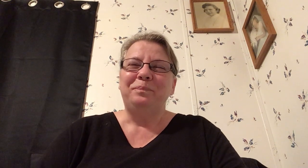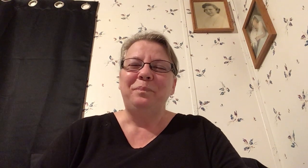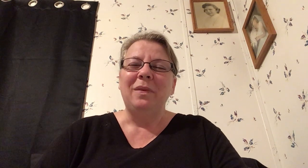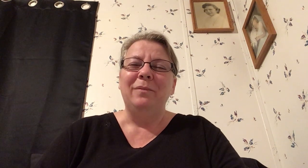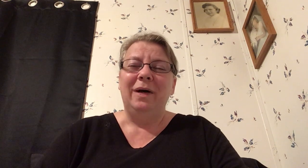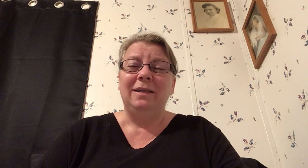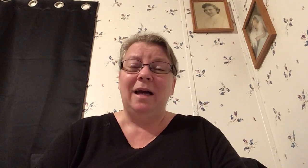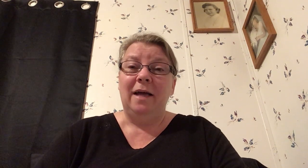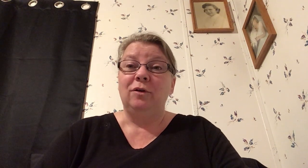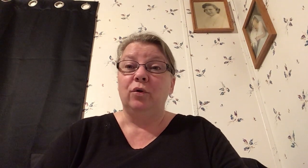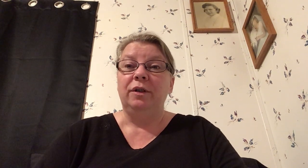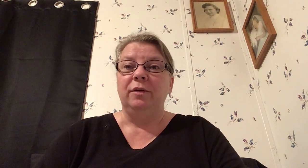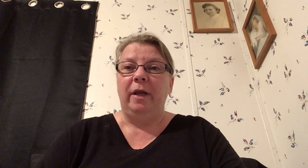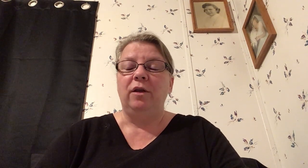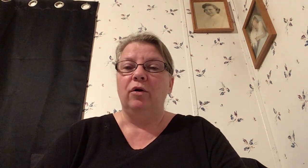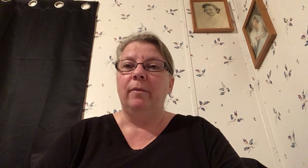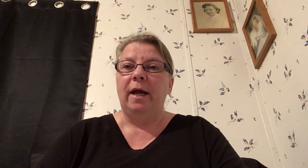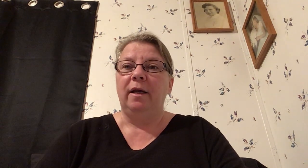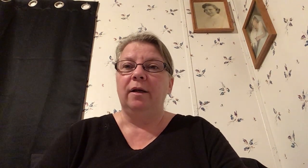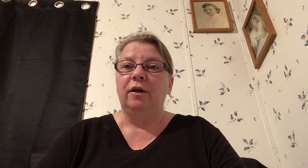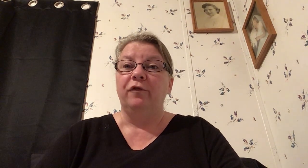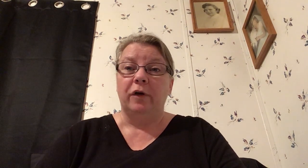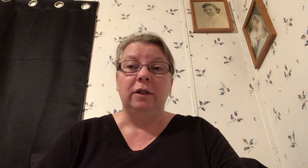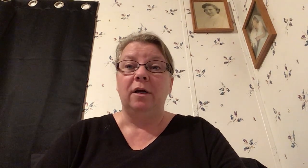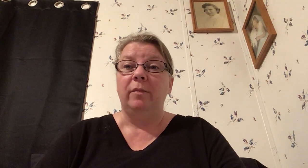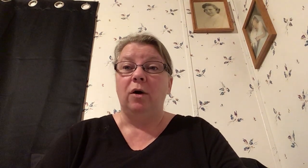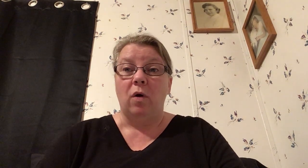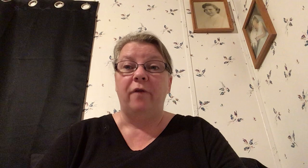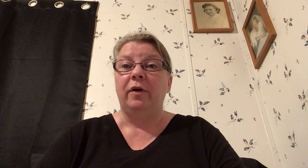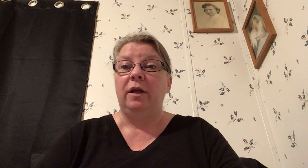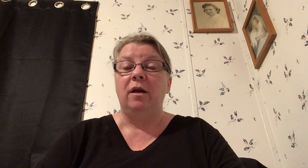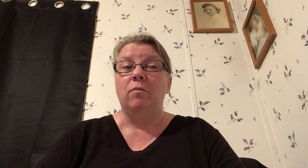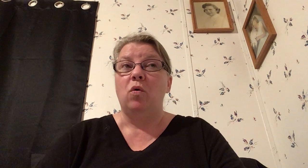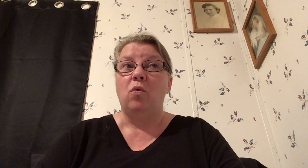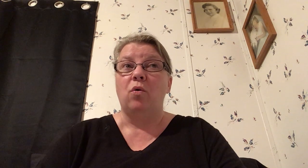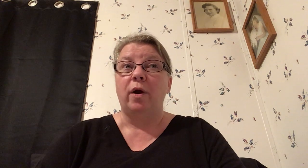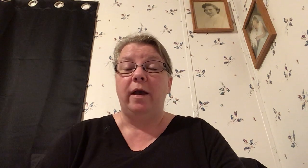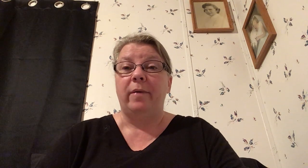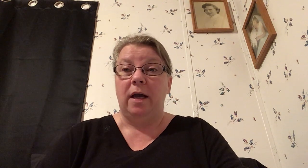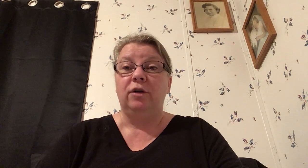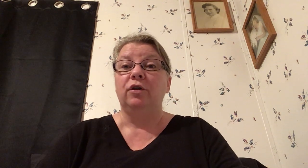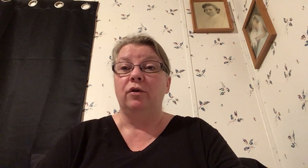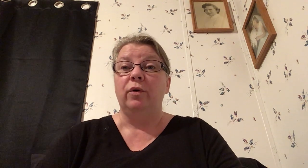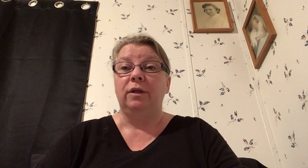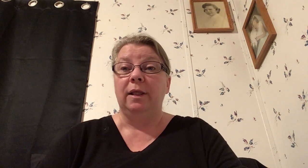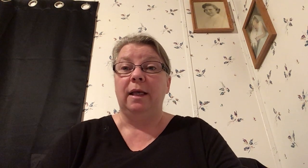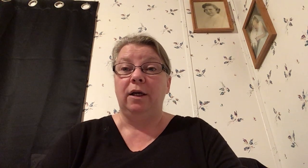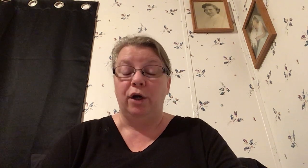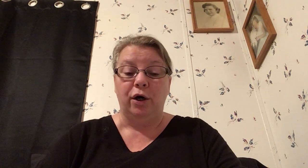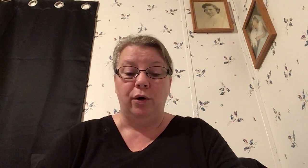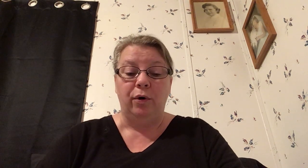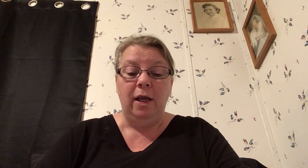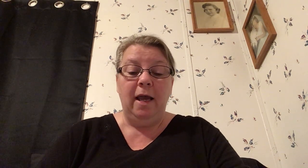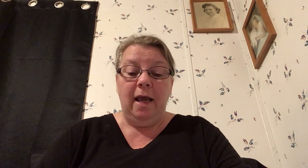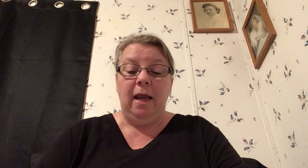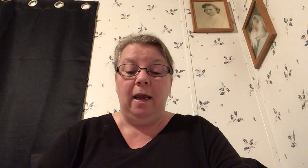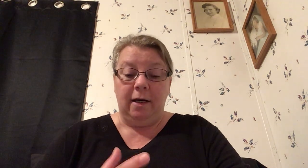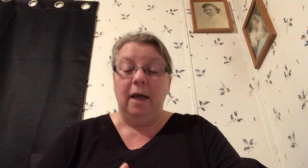but I had a choice to make you know am I gonna confront him and go off on him or am I just going to let it go and I